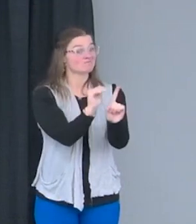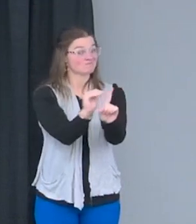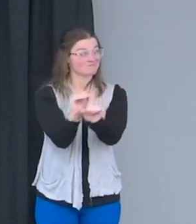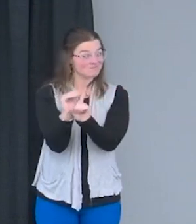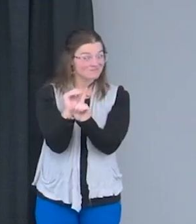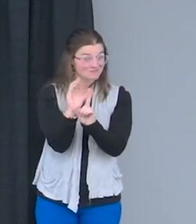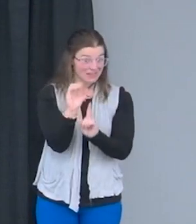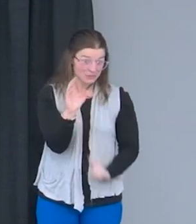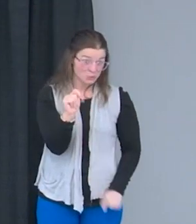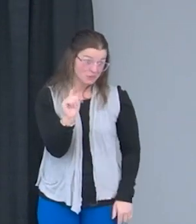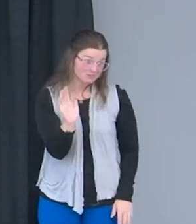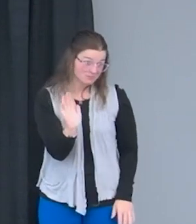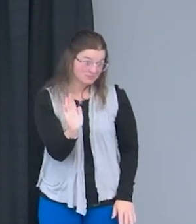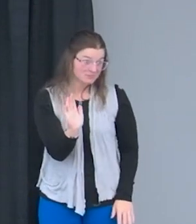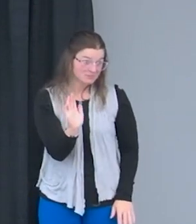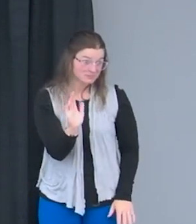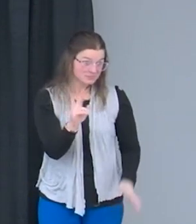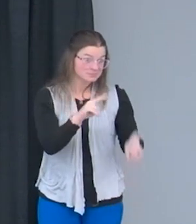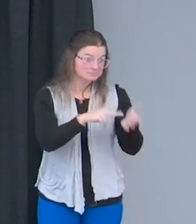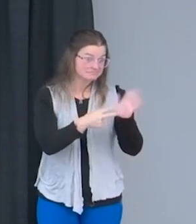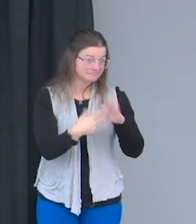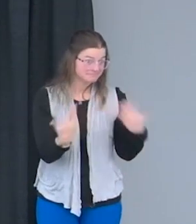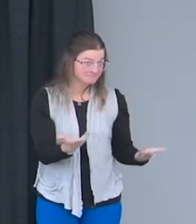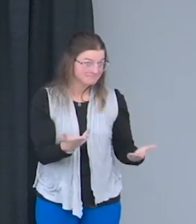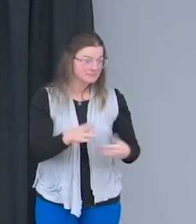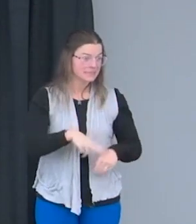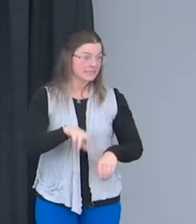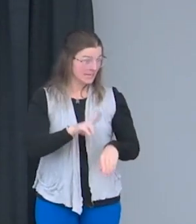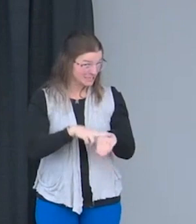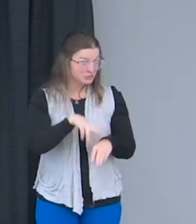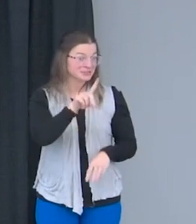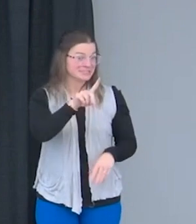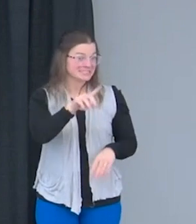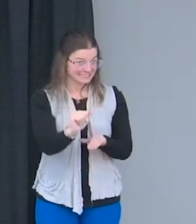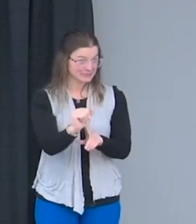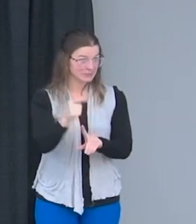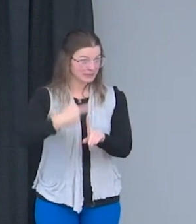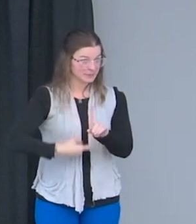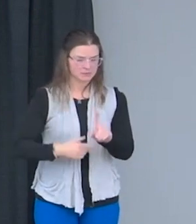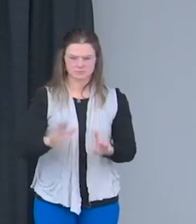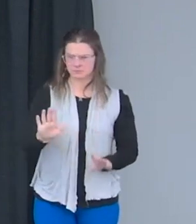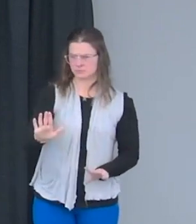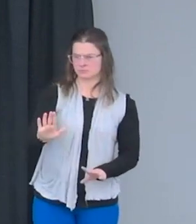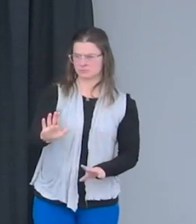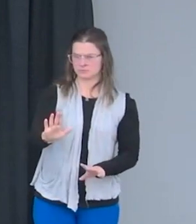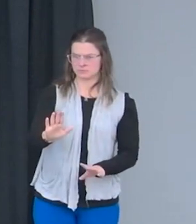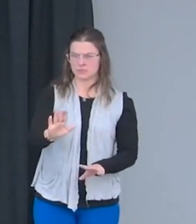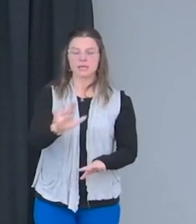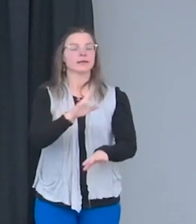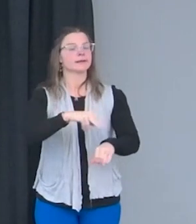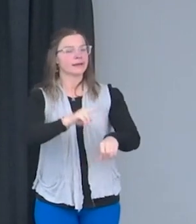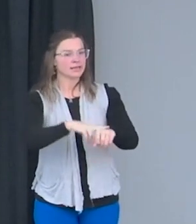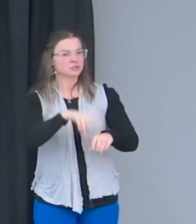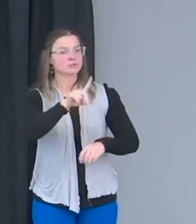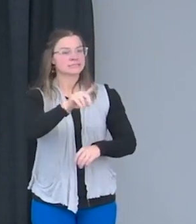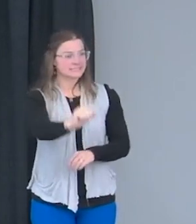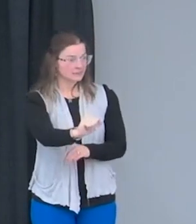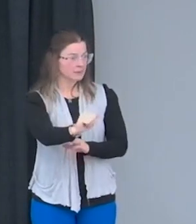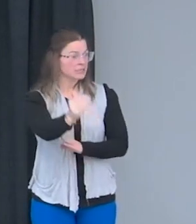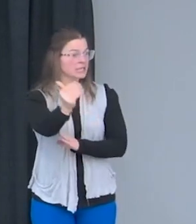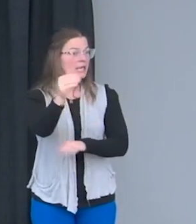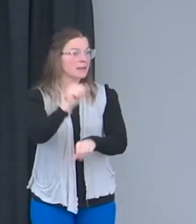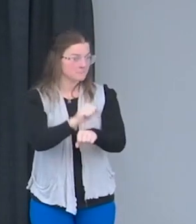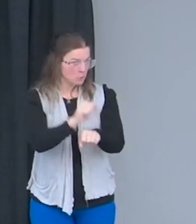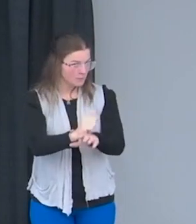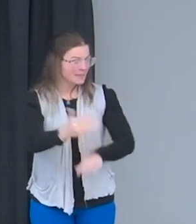October, which is National Disability Awareness Employment Month, and this year's